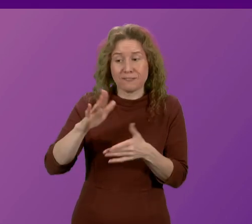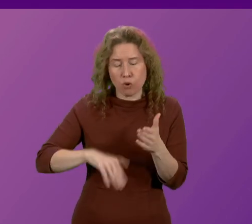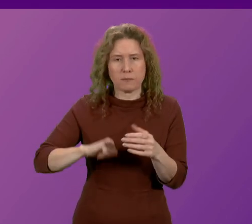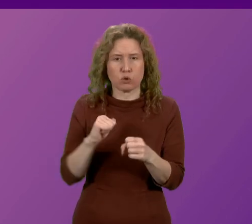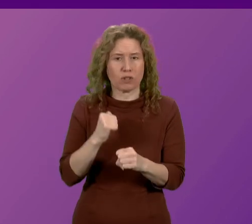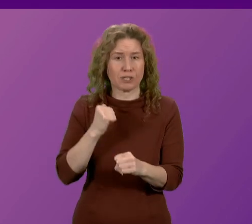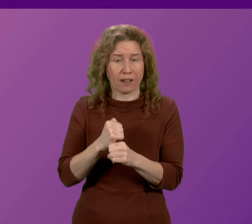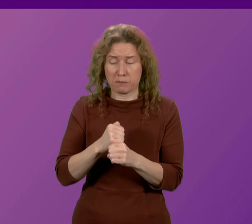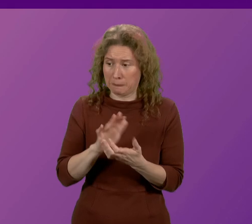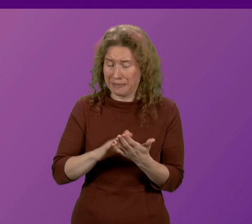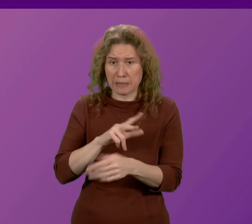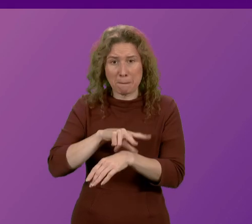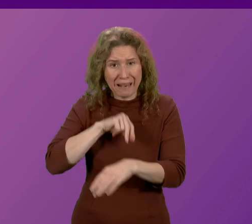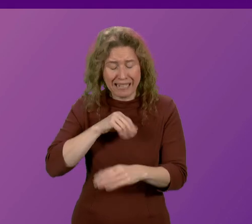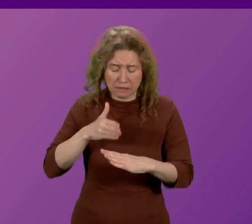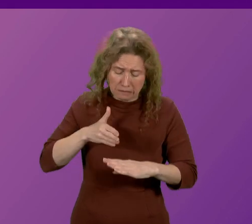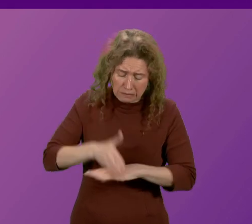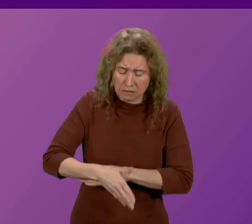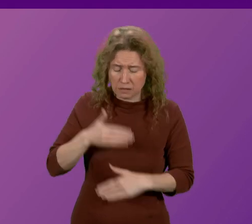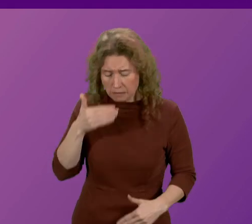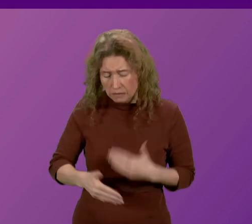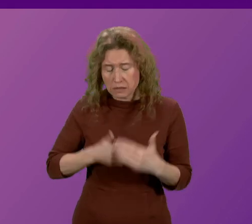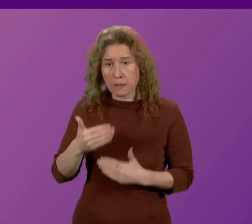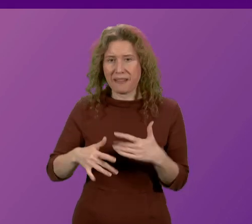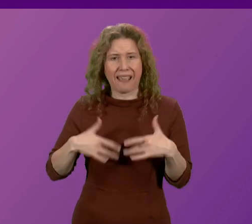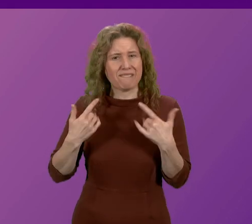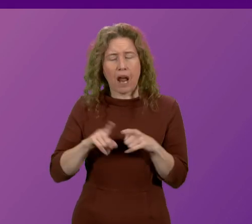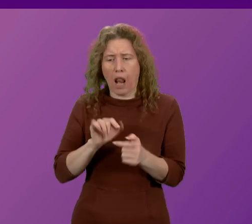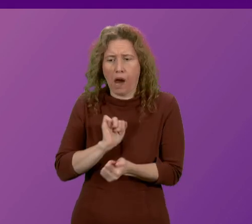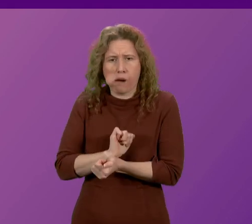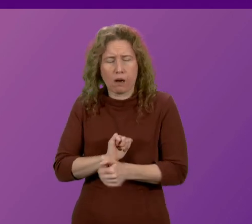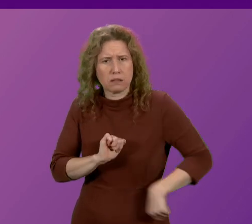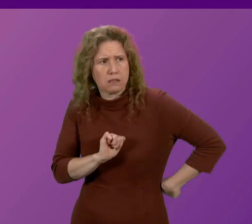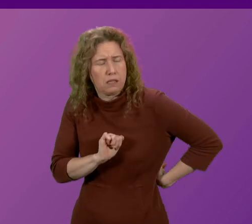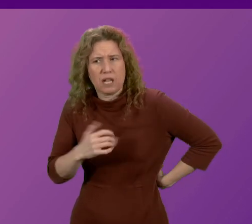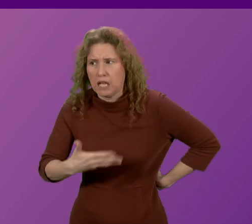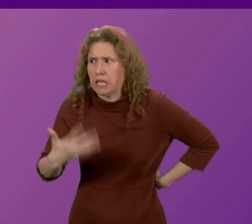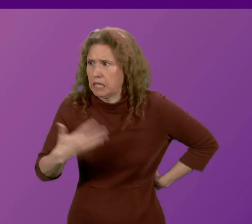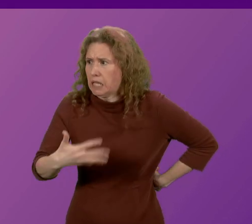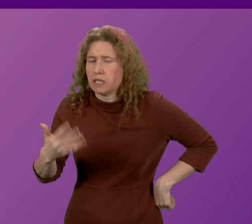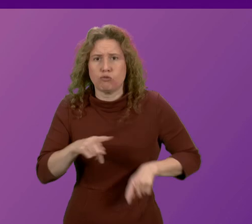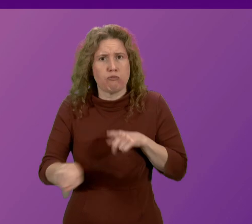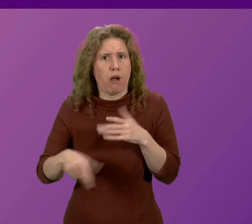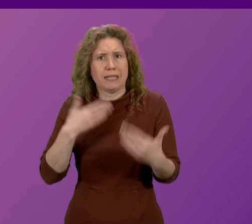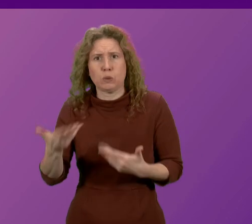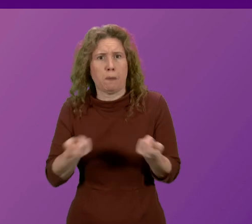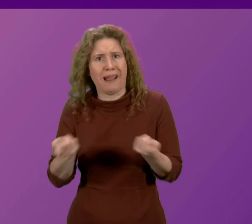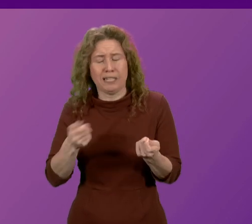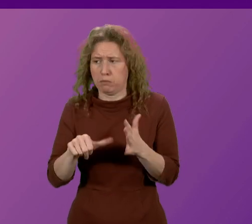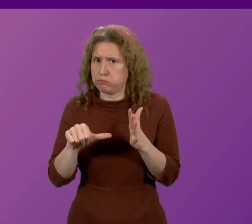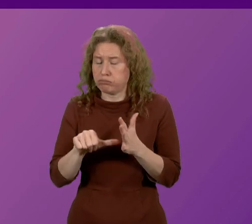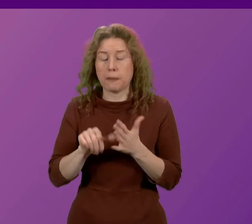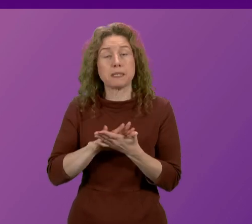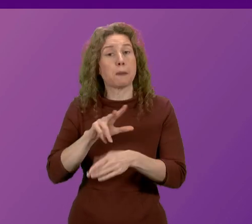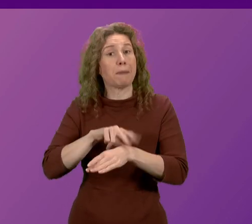left hard-working police officers doing their jobs with one hand tied behind their back. As a consequence, police officer